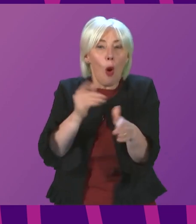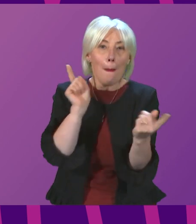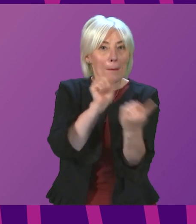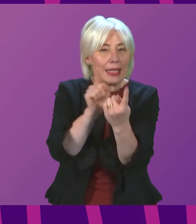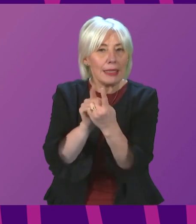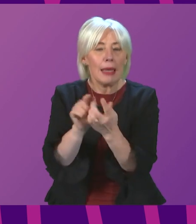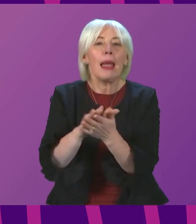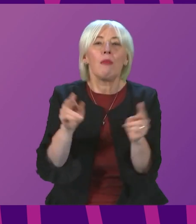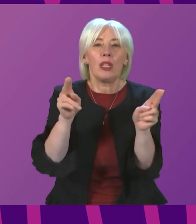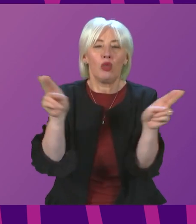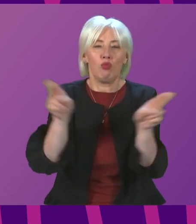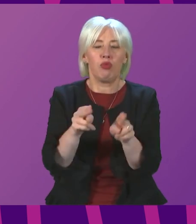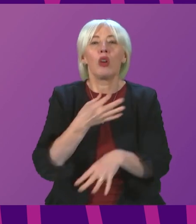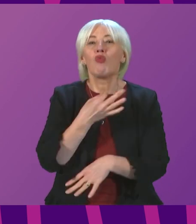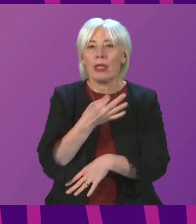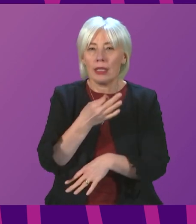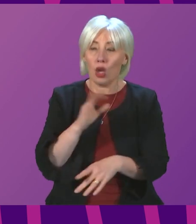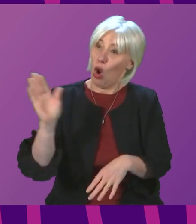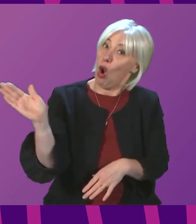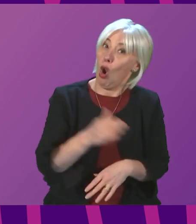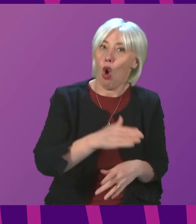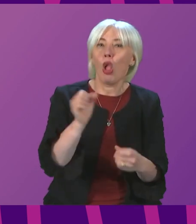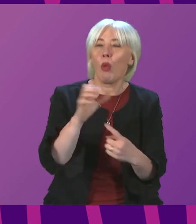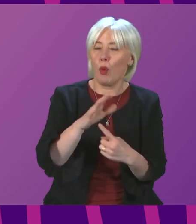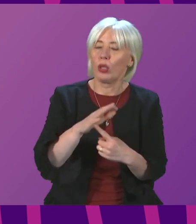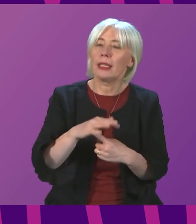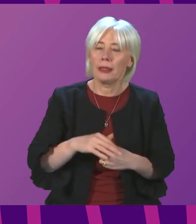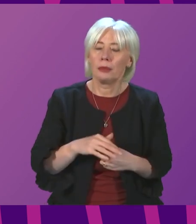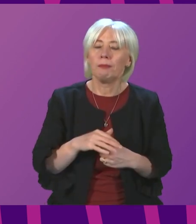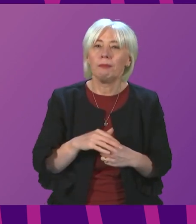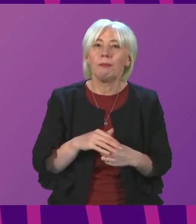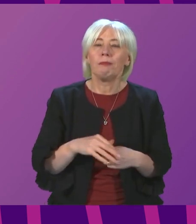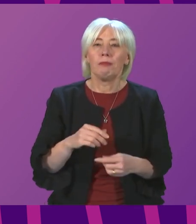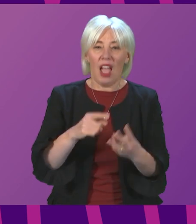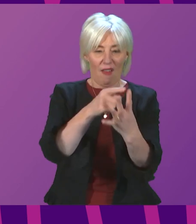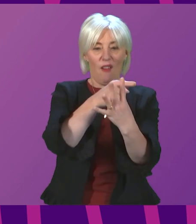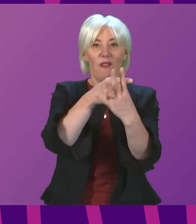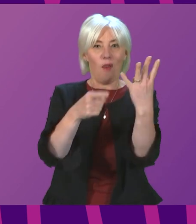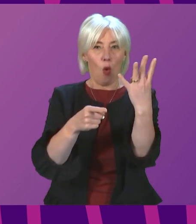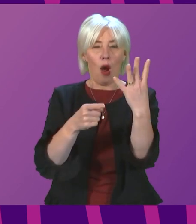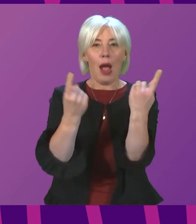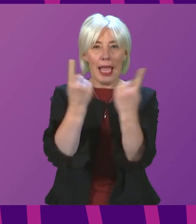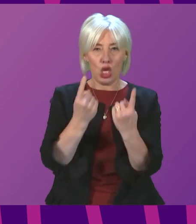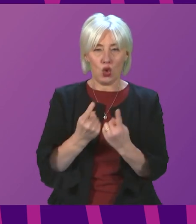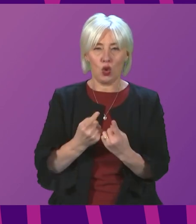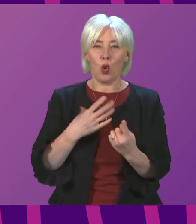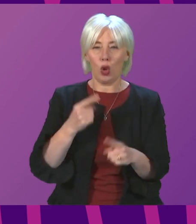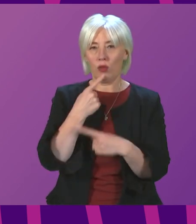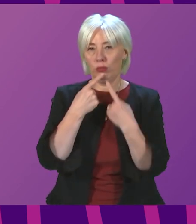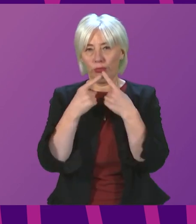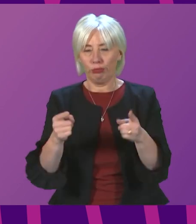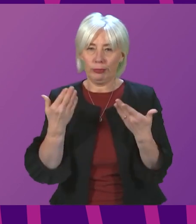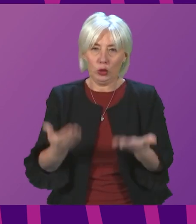risks. So all of that remains important for now. There are four further issues I want to touch on today